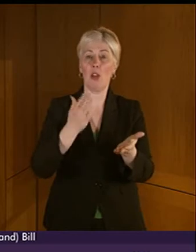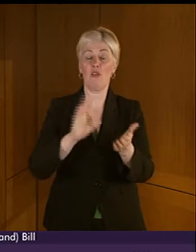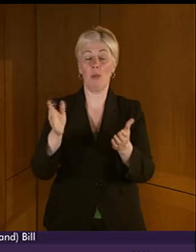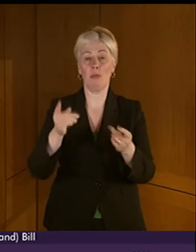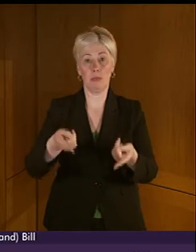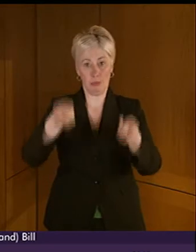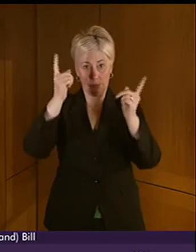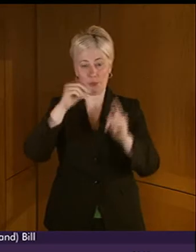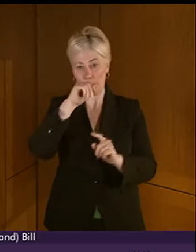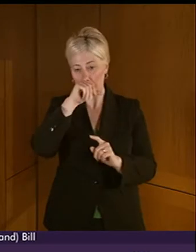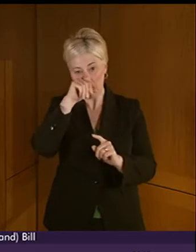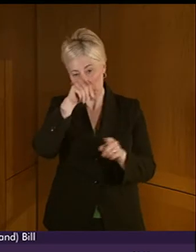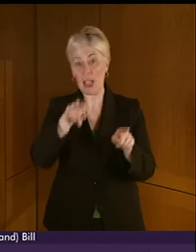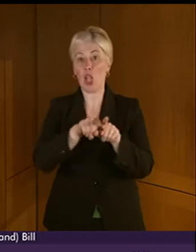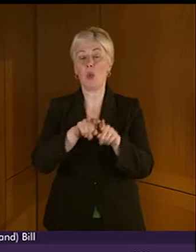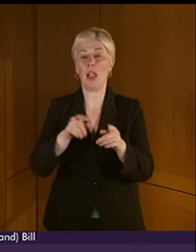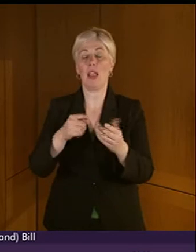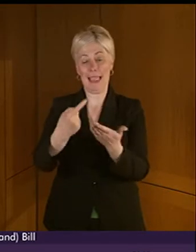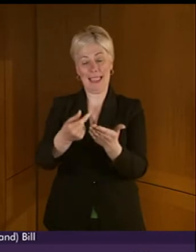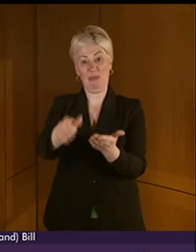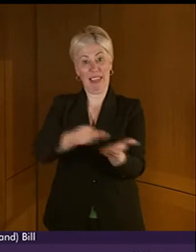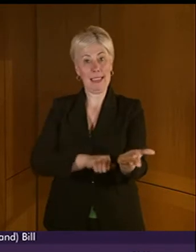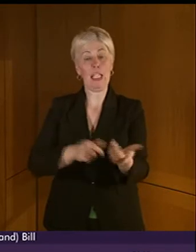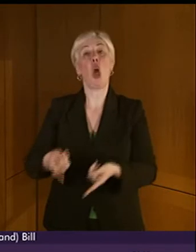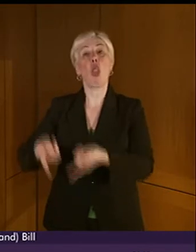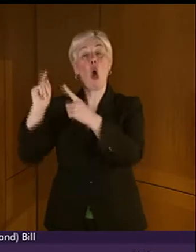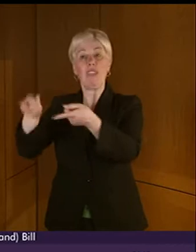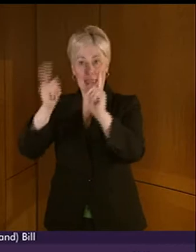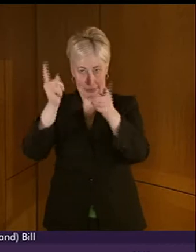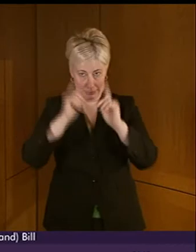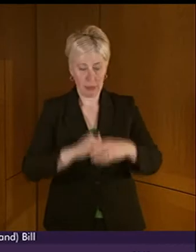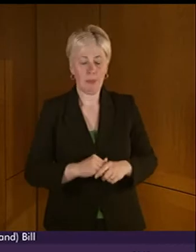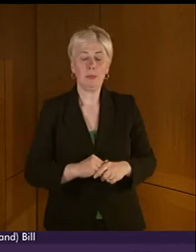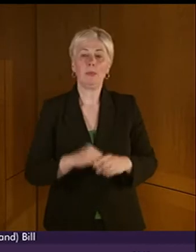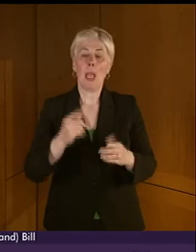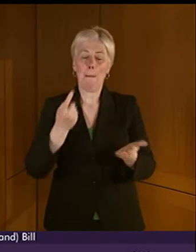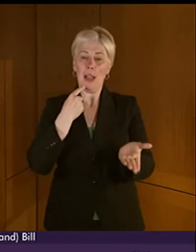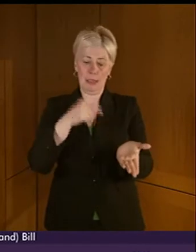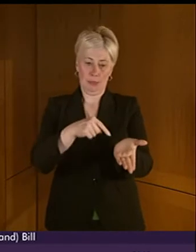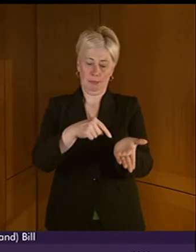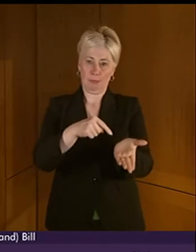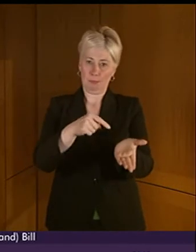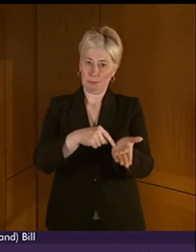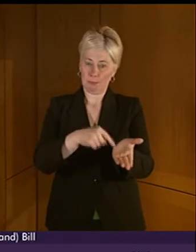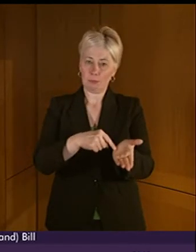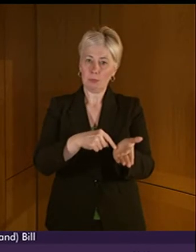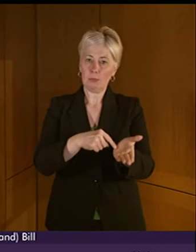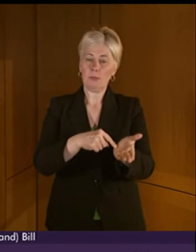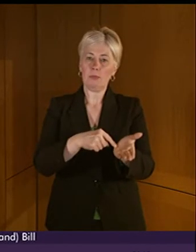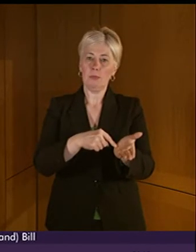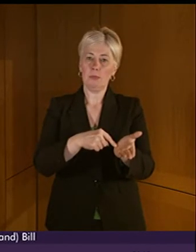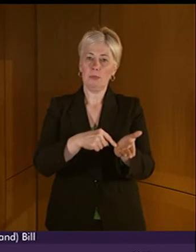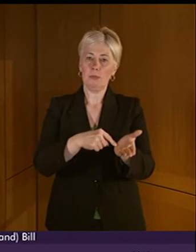and specified public authorities. However, the SPICE briefing outlined that the bill does not confer on BSL users